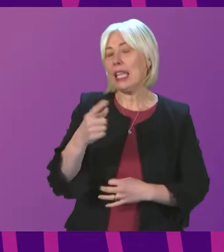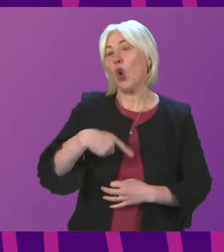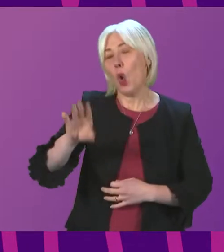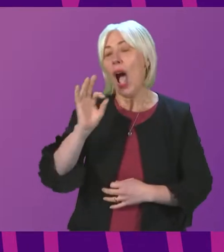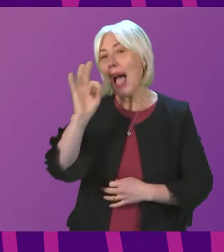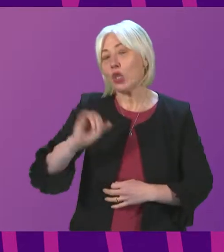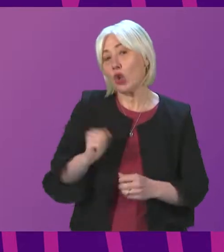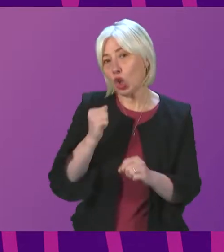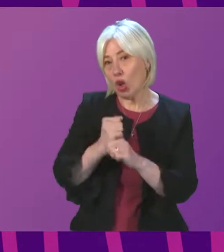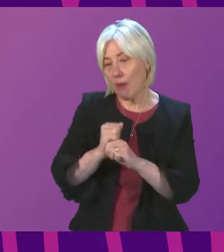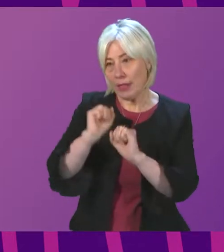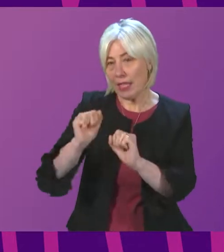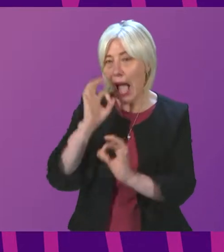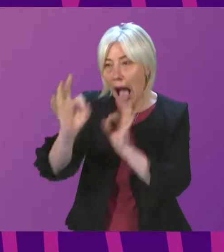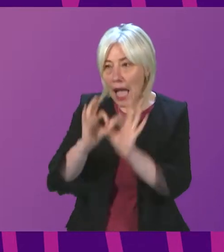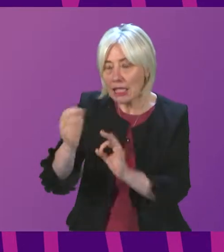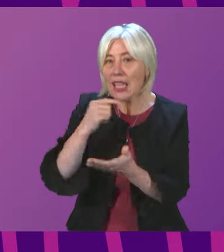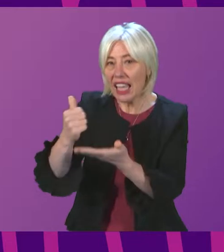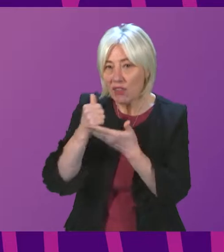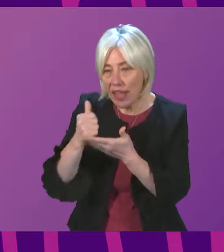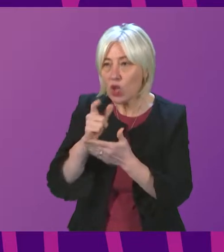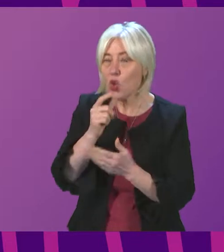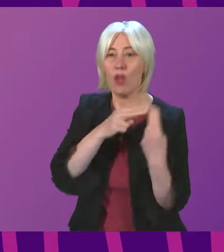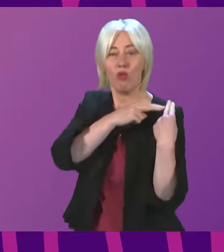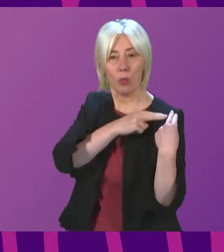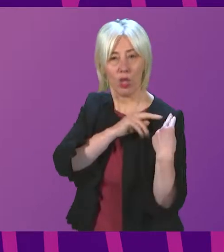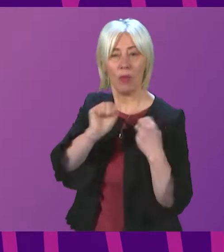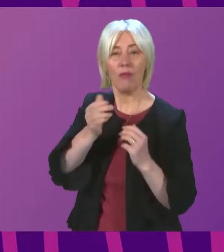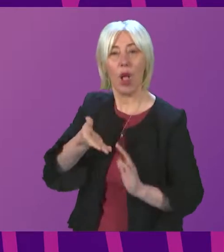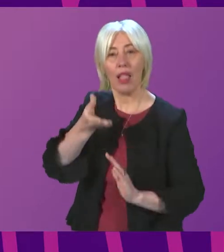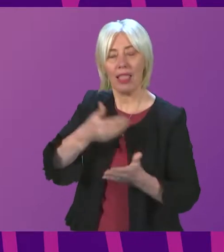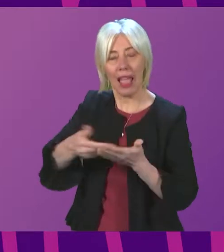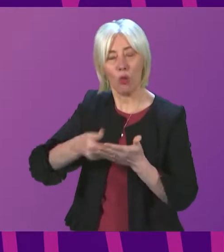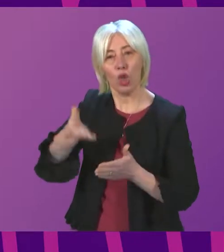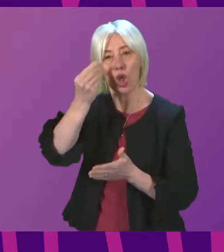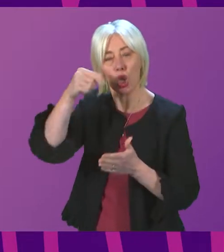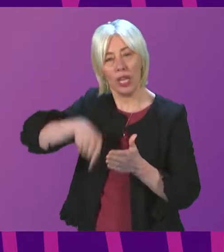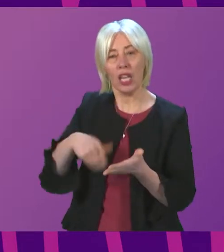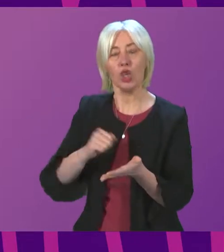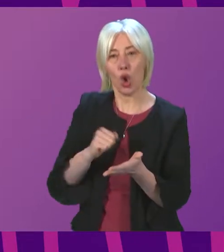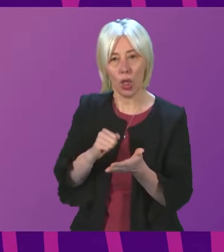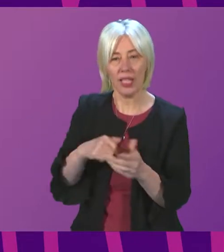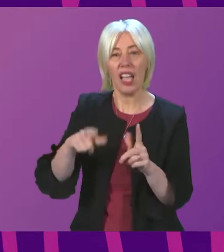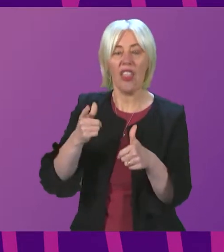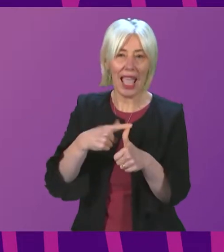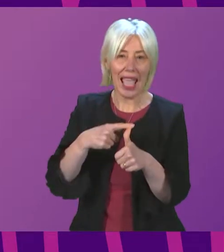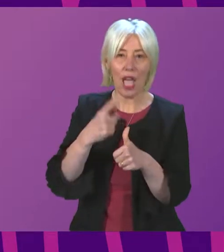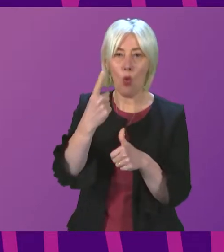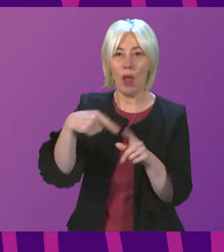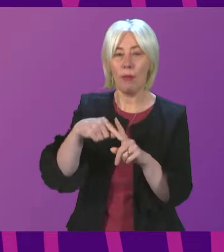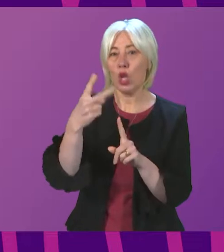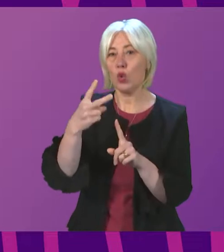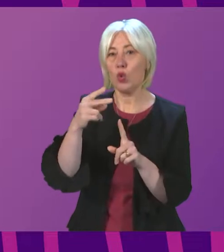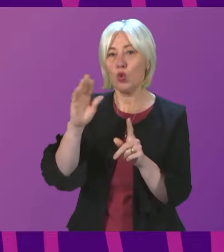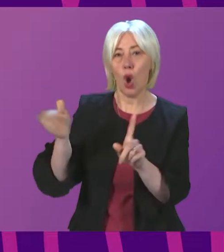the scottish government with responsibility for the language learning in scotland a one plus two approach policy